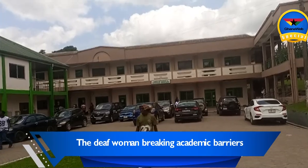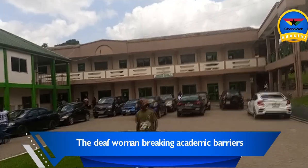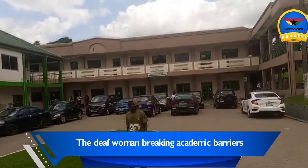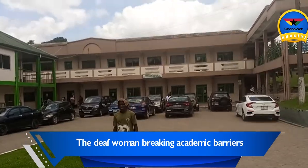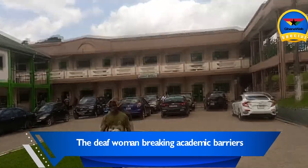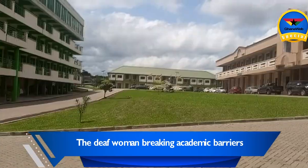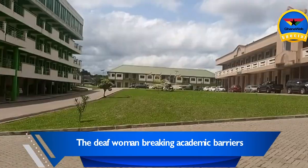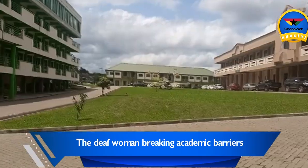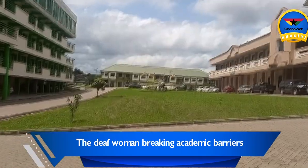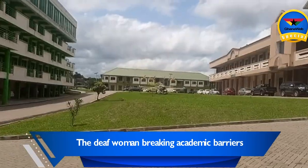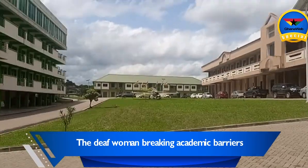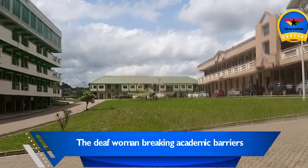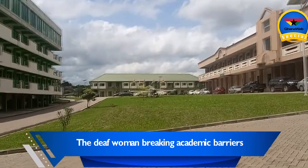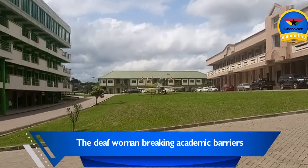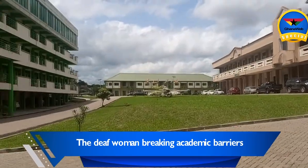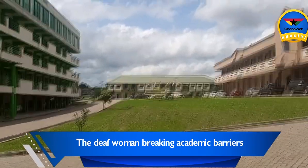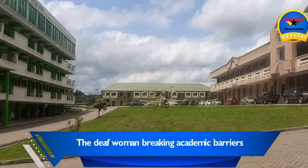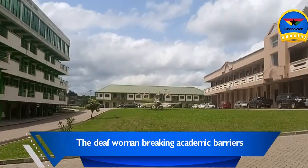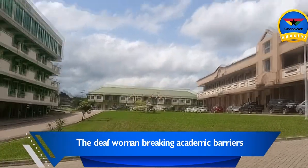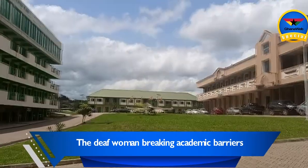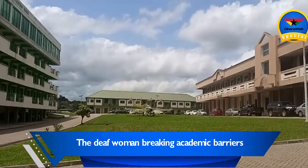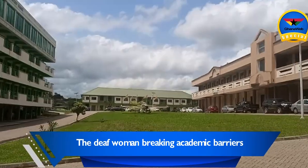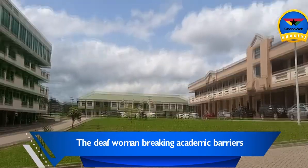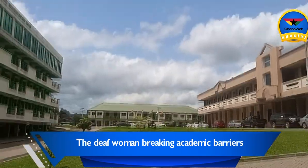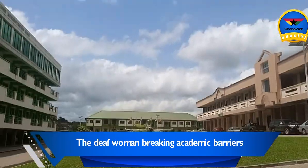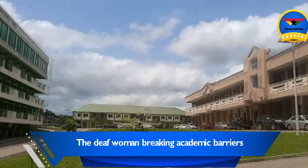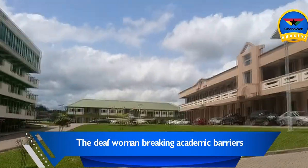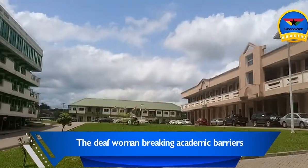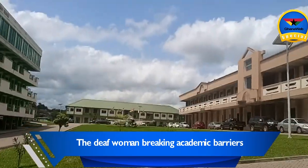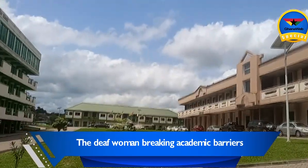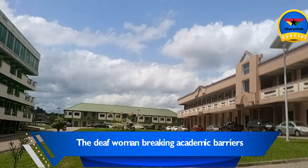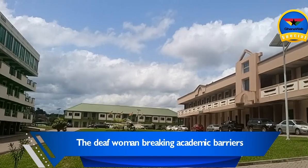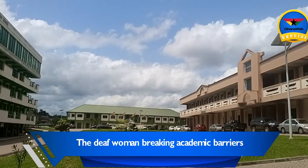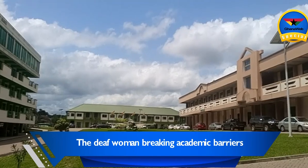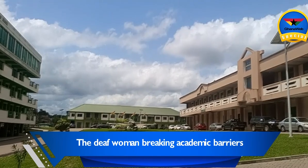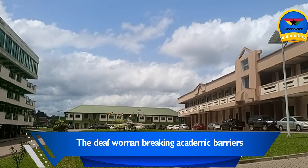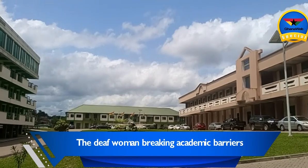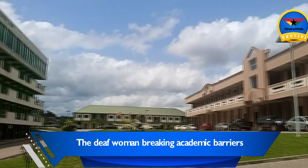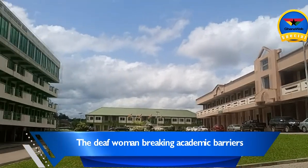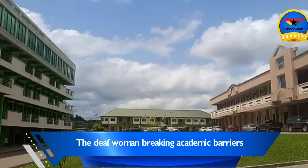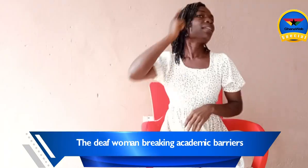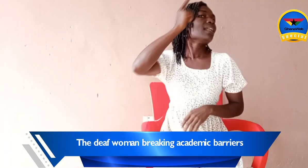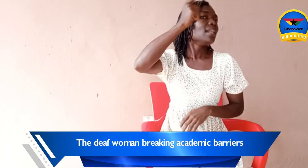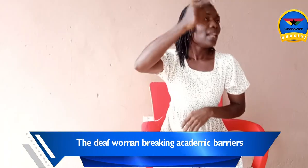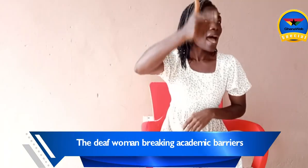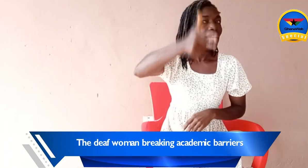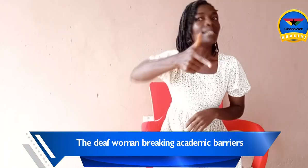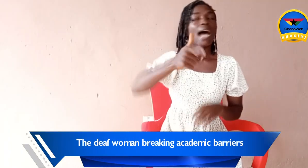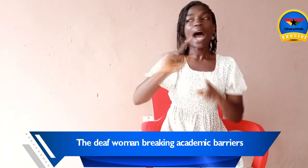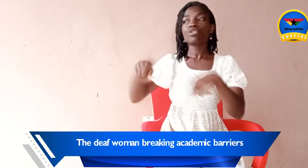lecturer, Dr. Kwabna Edupoku, Lydia was able to continue with her education. Dr. I had to